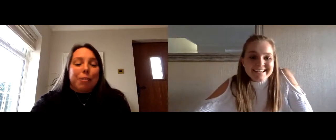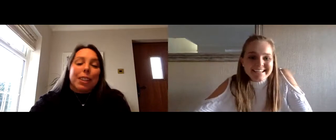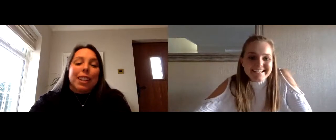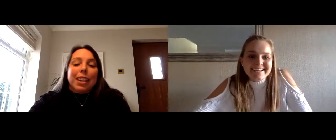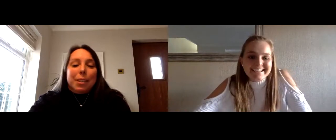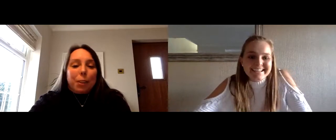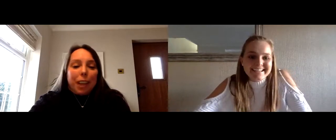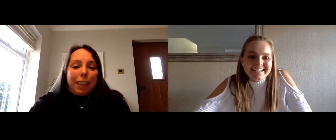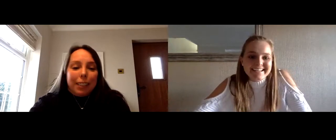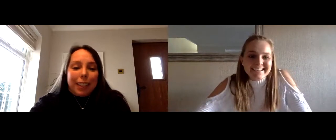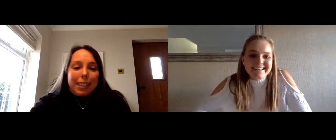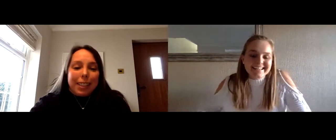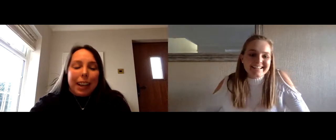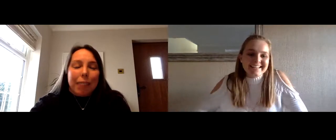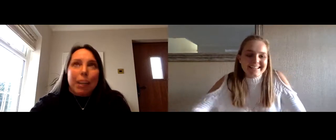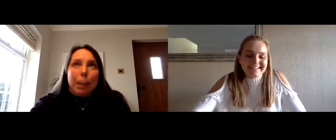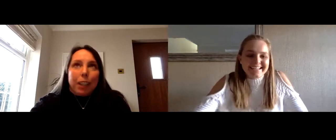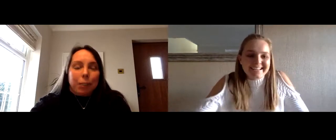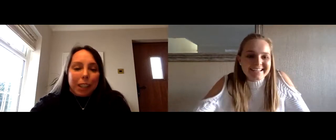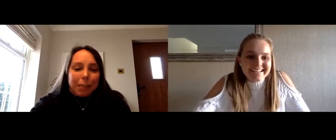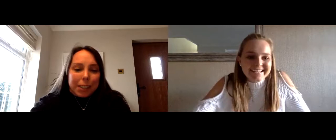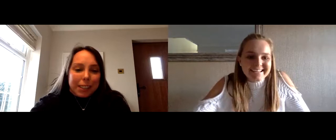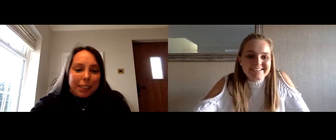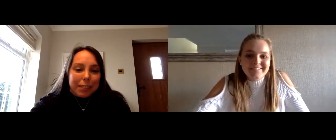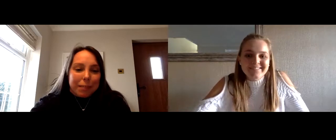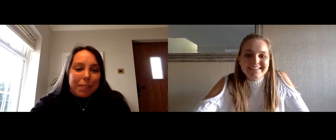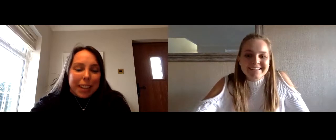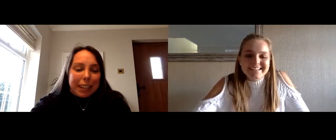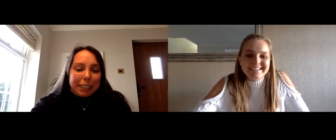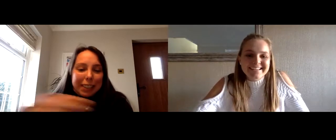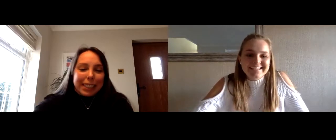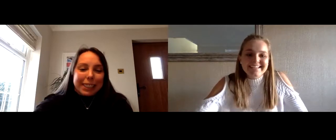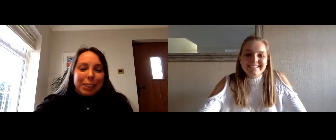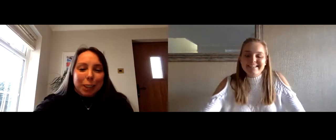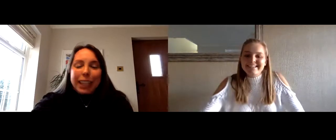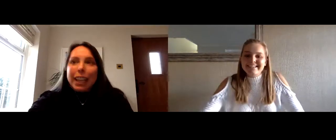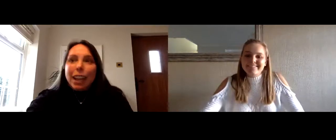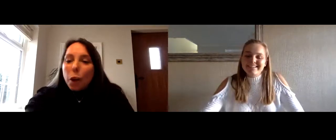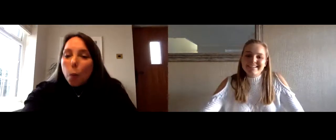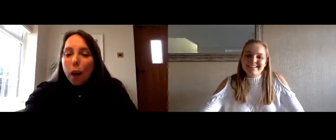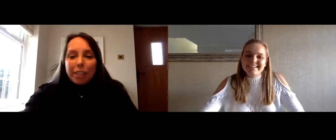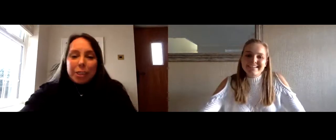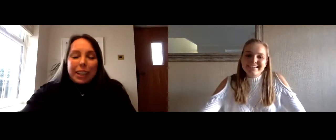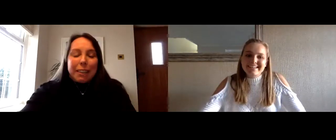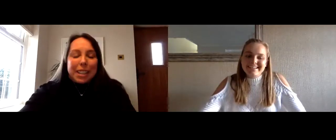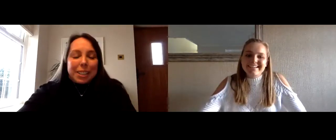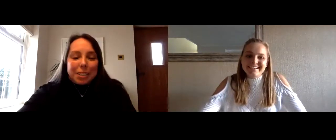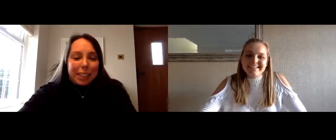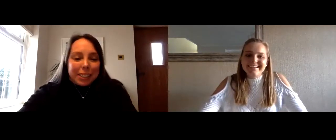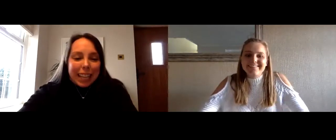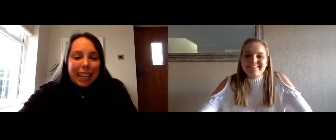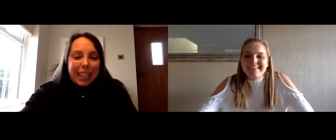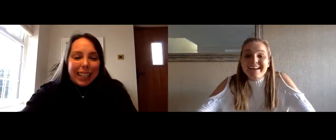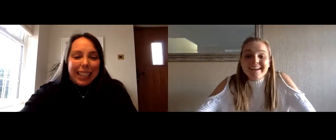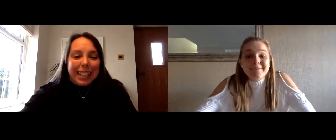enough and so yeah it's uh i'm really bad when it comes to staying hydrated and drinking whatever drink you're meant to